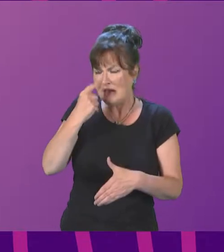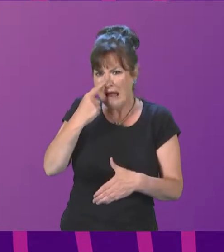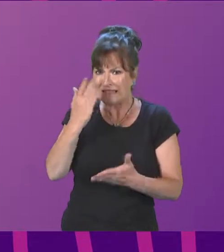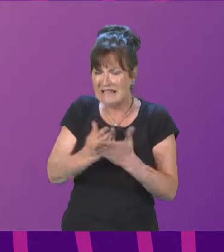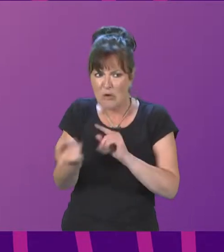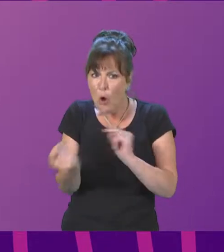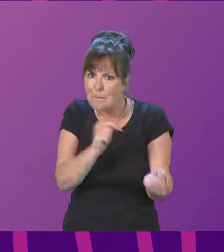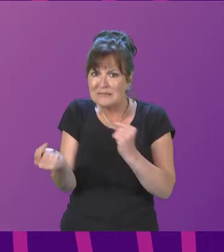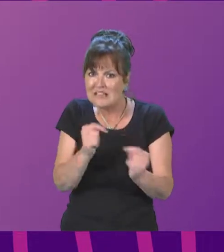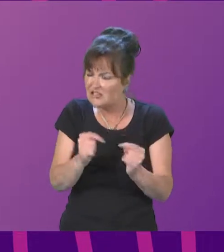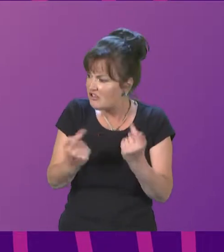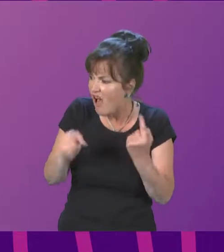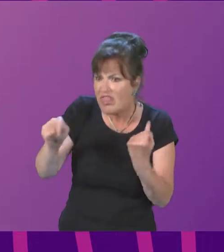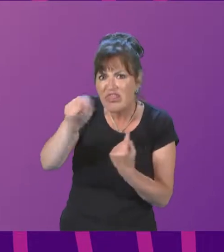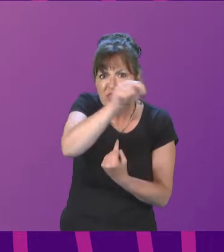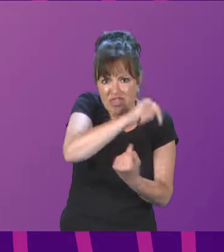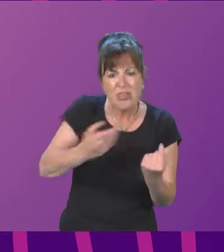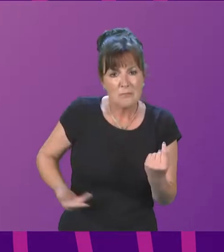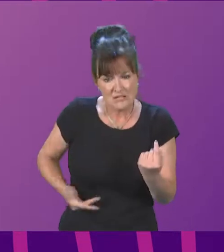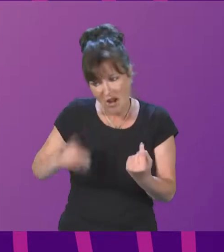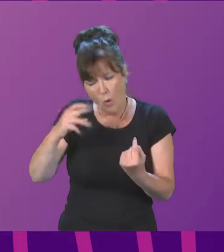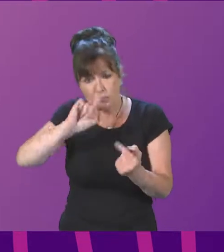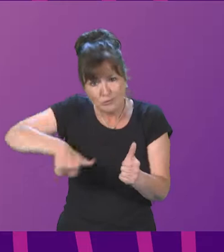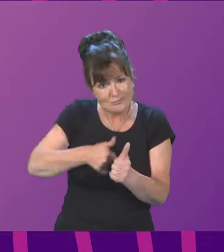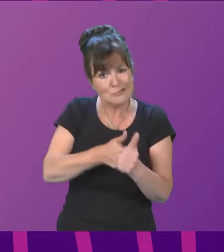everyone in this chamber could welcome and get behind.